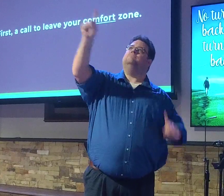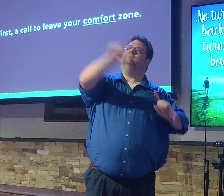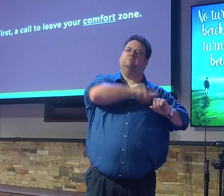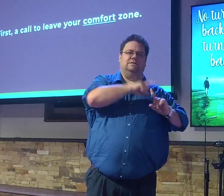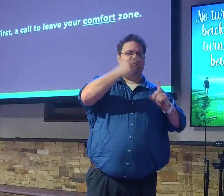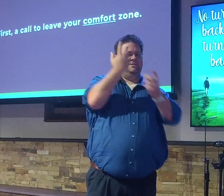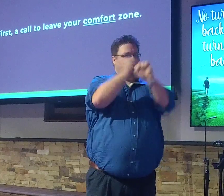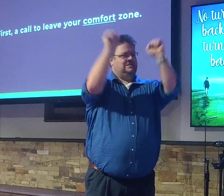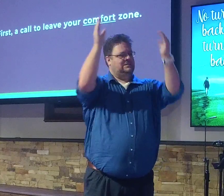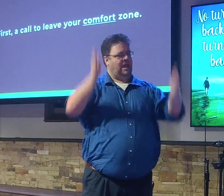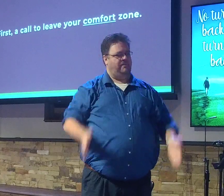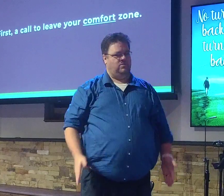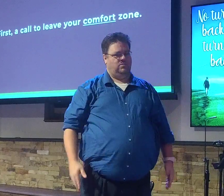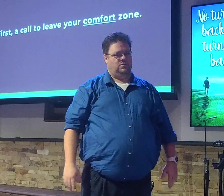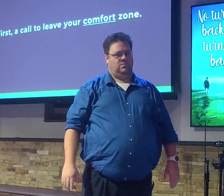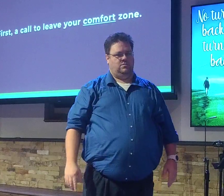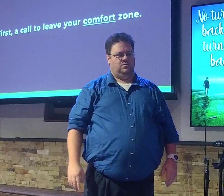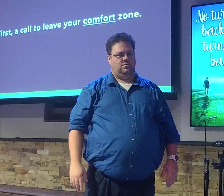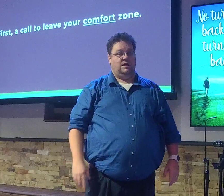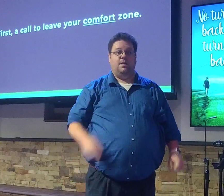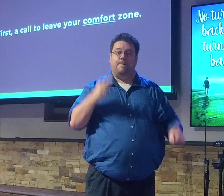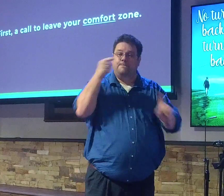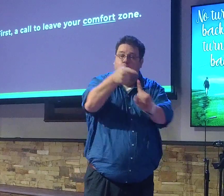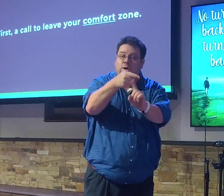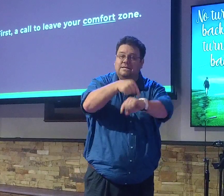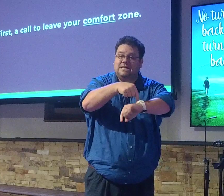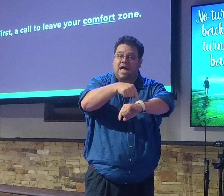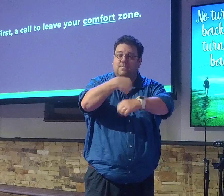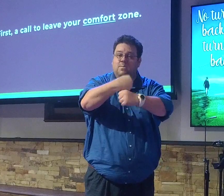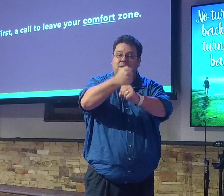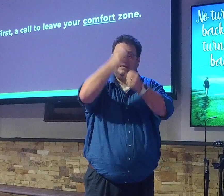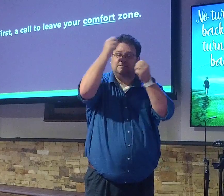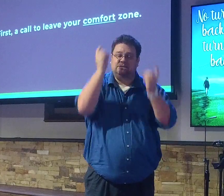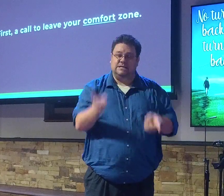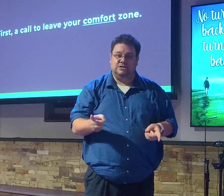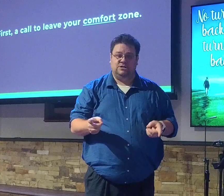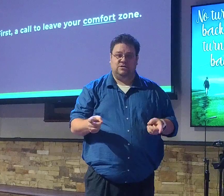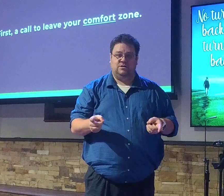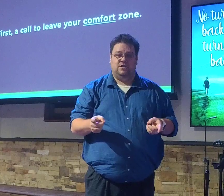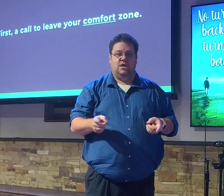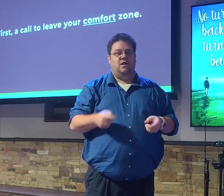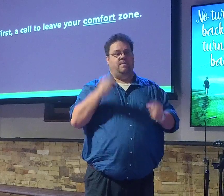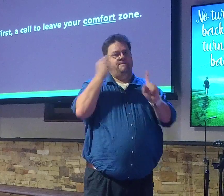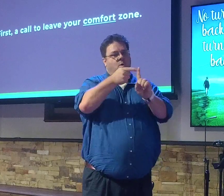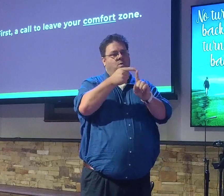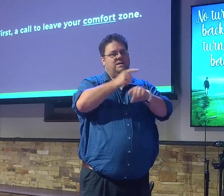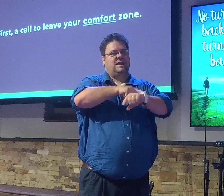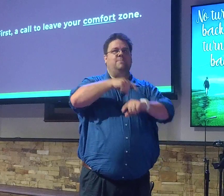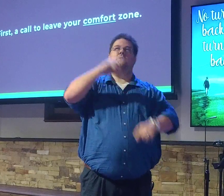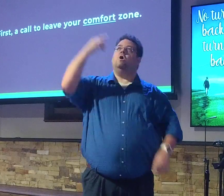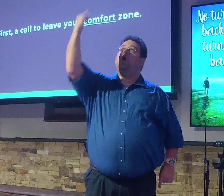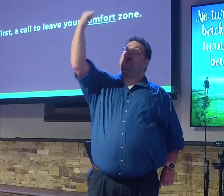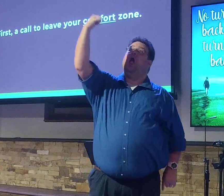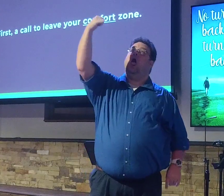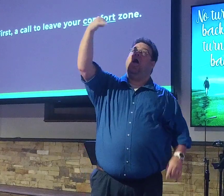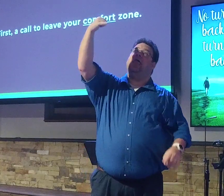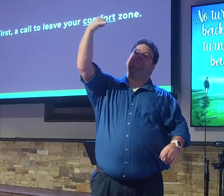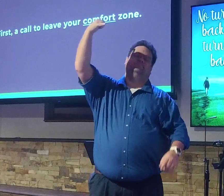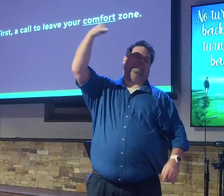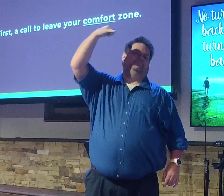and my Savior. There's got to come a point in time when you make that decision. There's to be a point in time when you answer the call. You know, Jesus is calling. Some of you